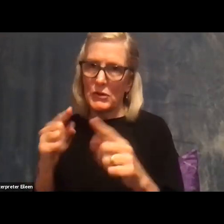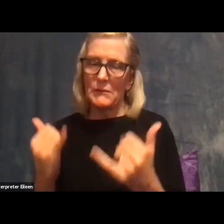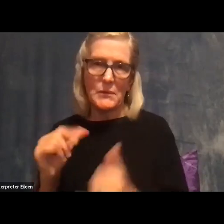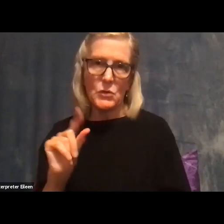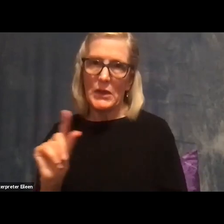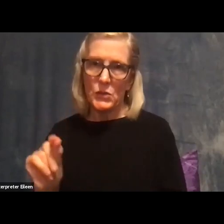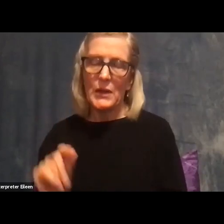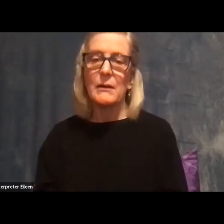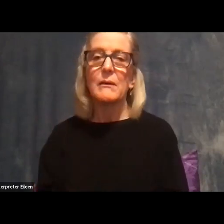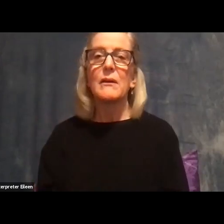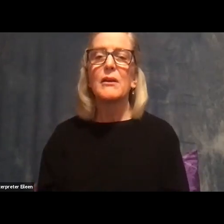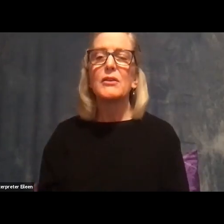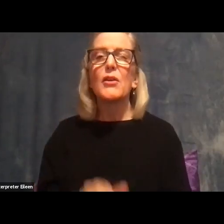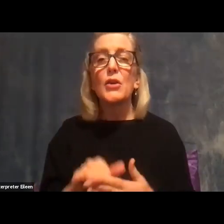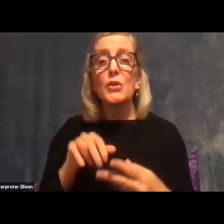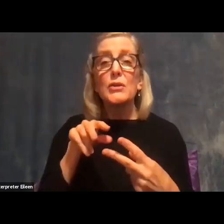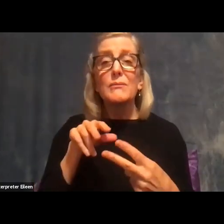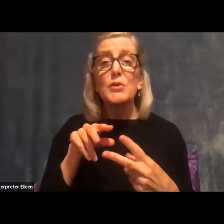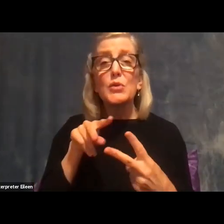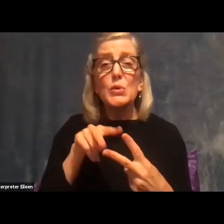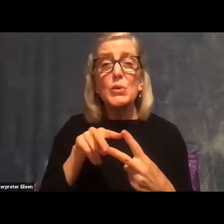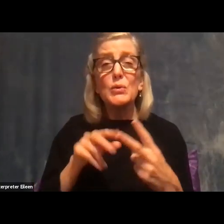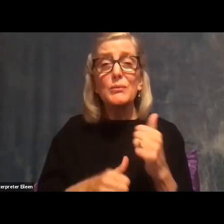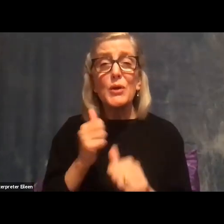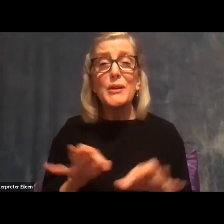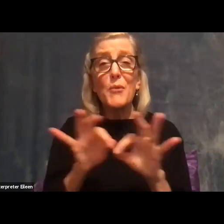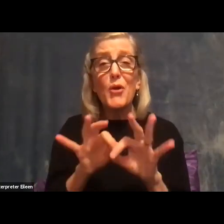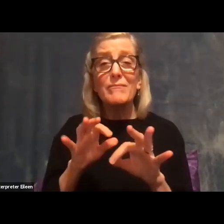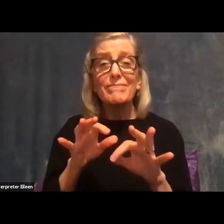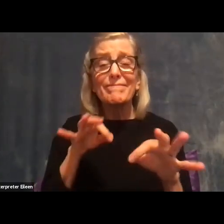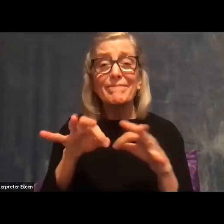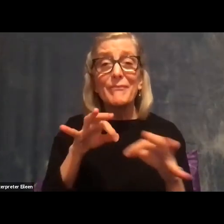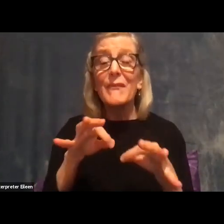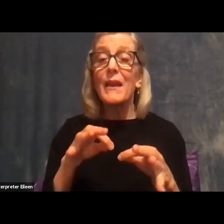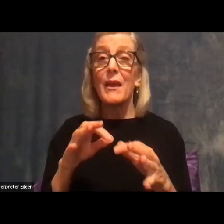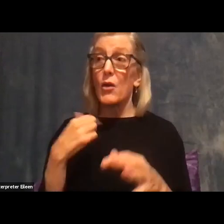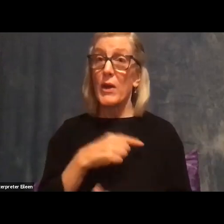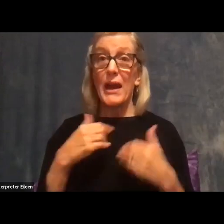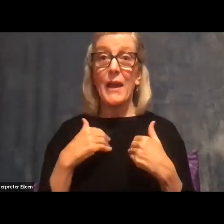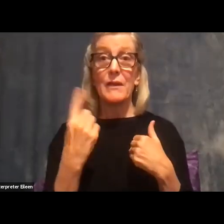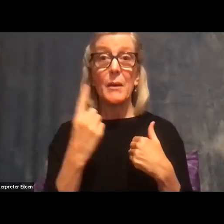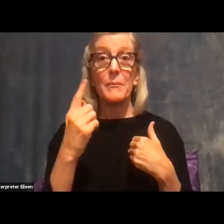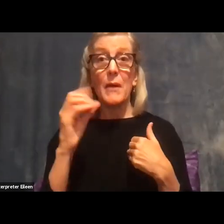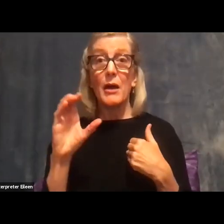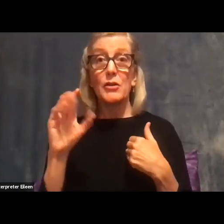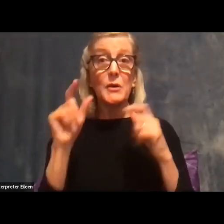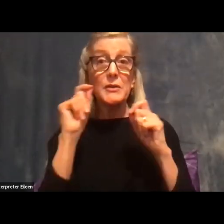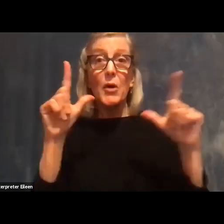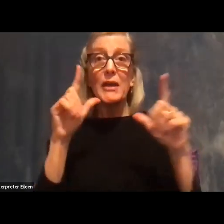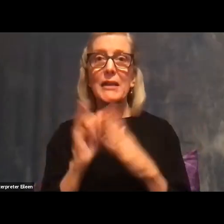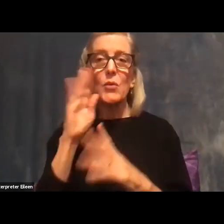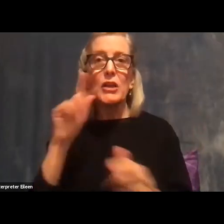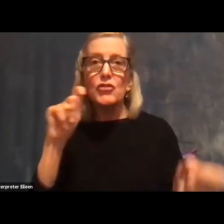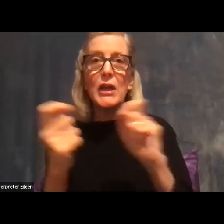unlikely that we're going to have any so-called October surprise at this point that's going to change people's minds and make the electoral outcome